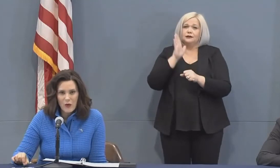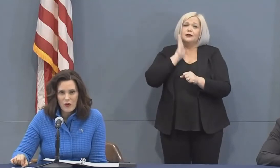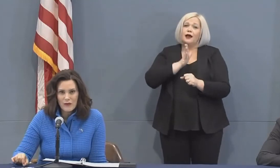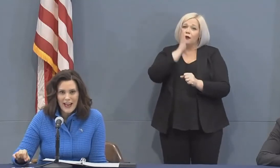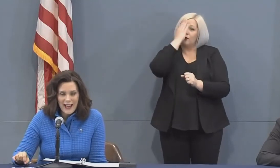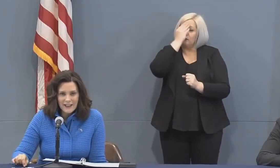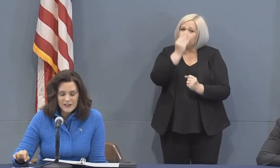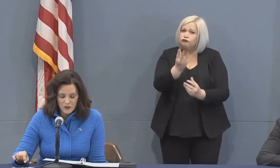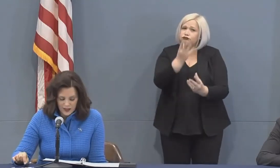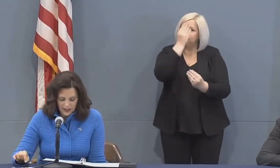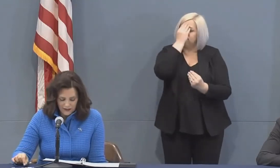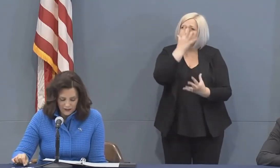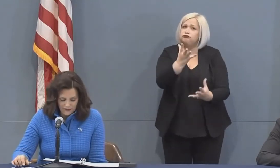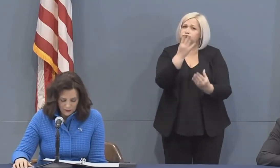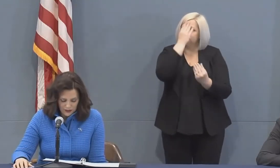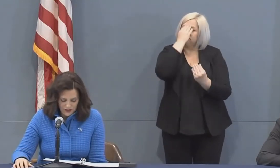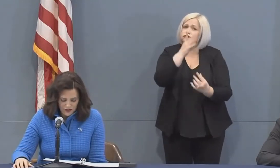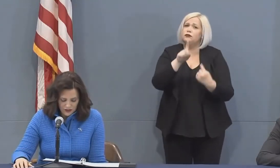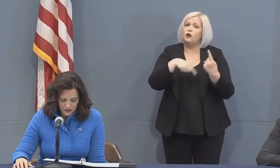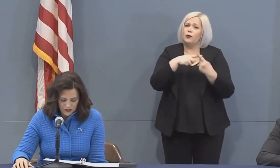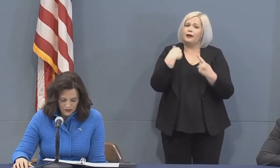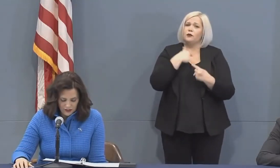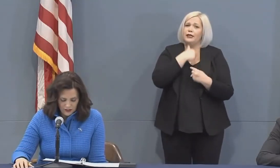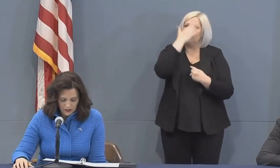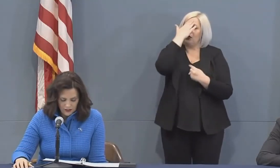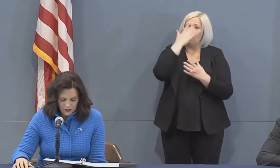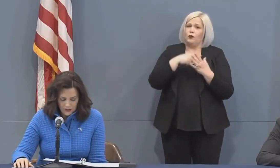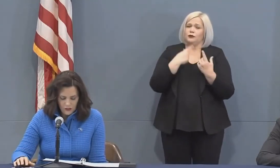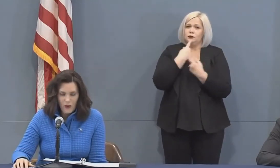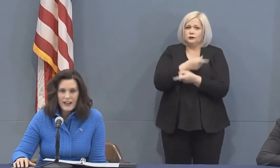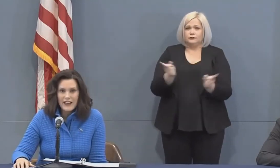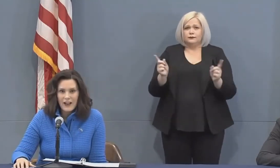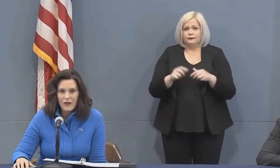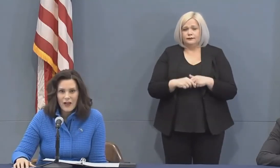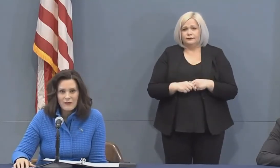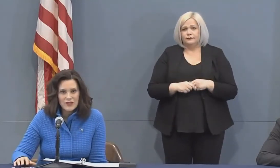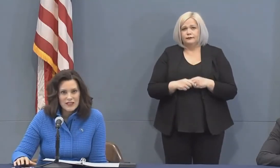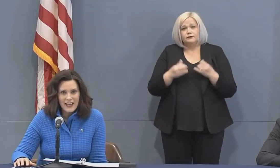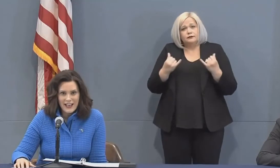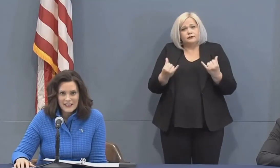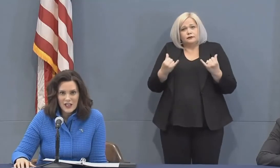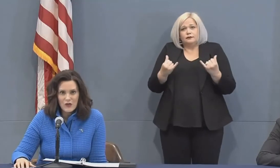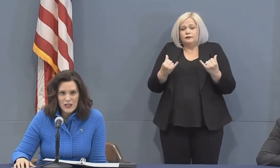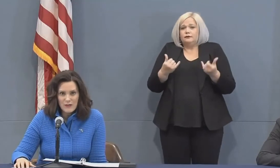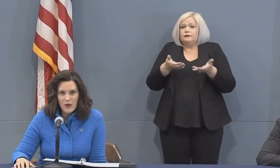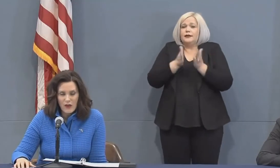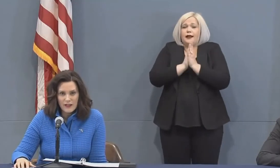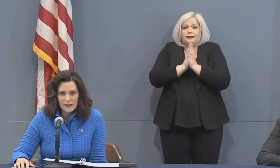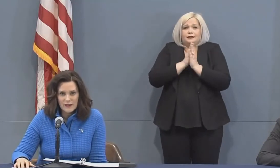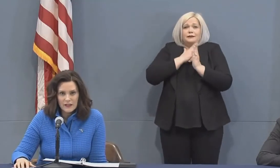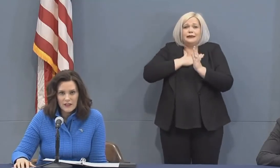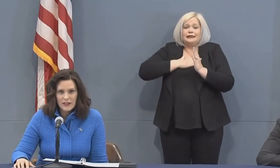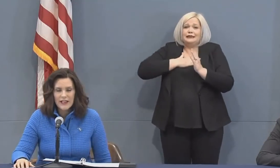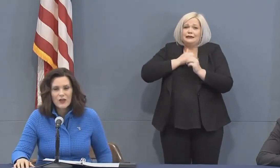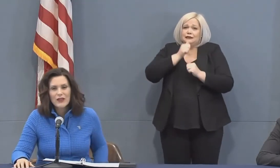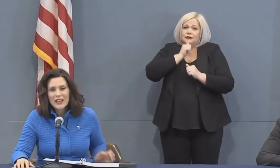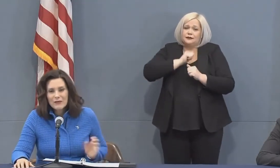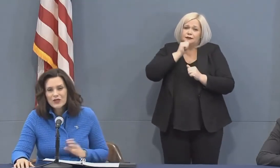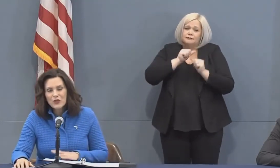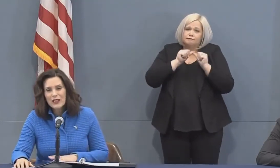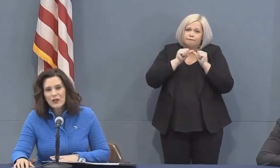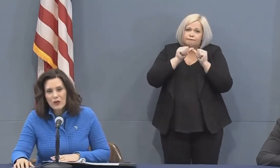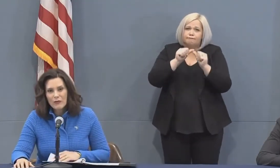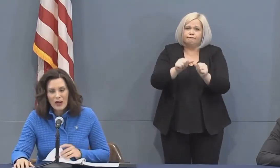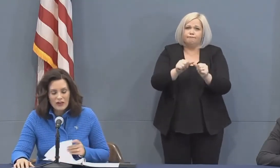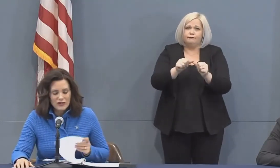keep you informed as we have information to share. Right now, I'm just going to ask that you keep going, that you